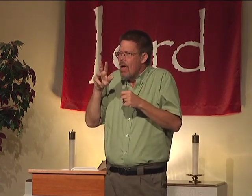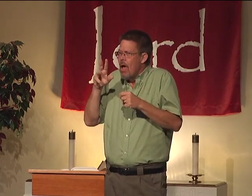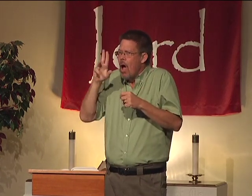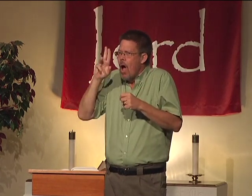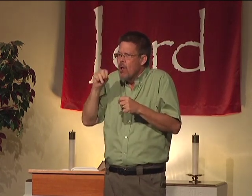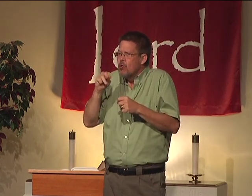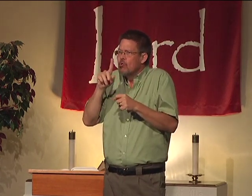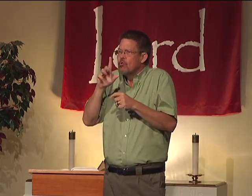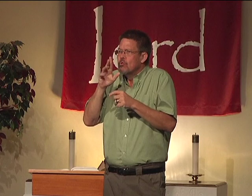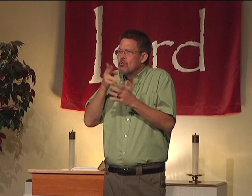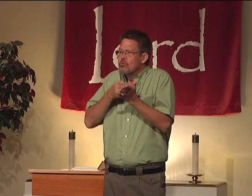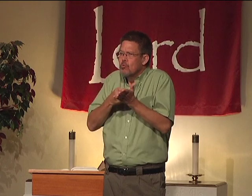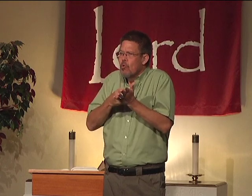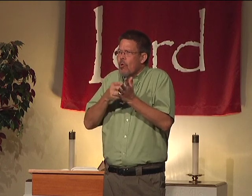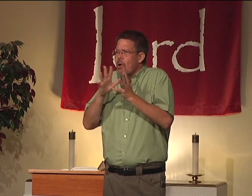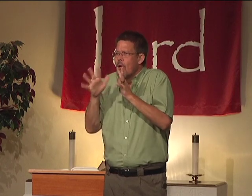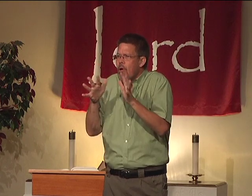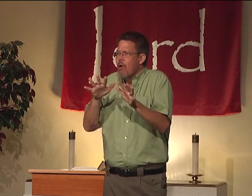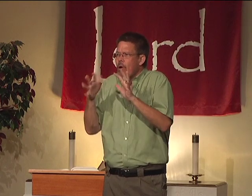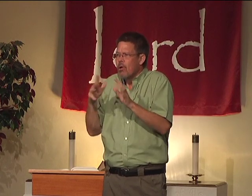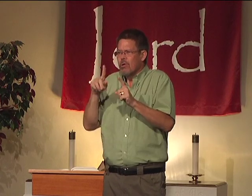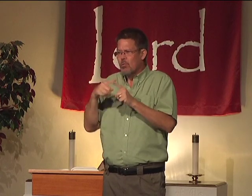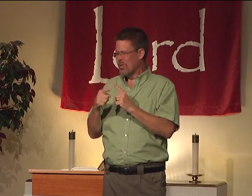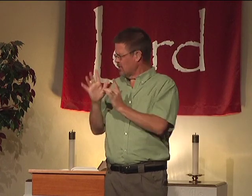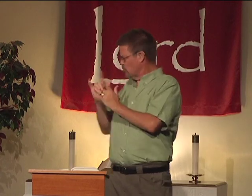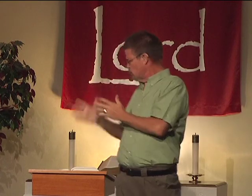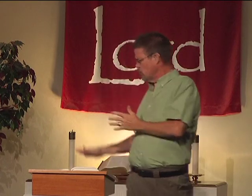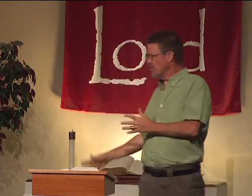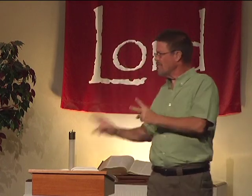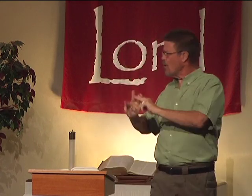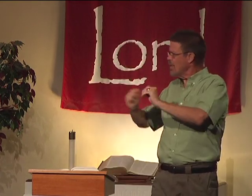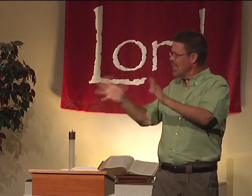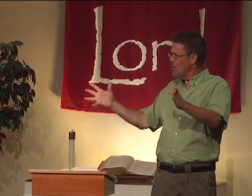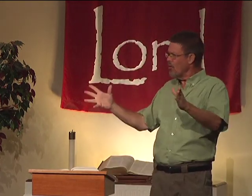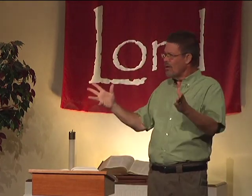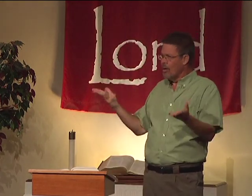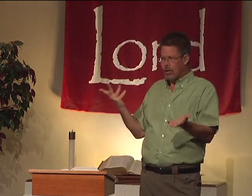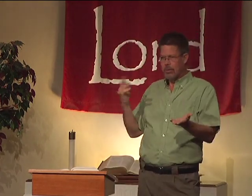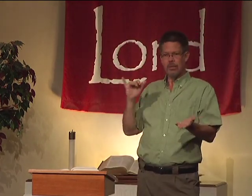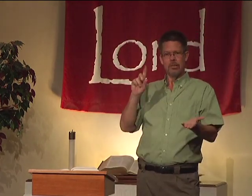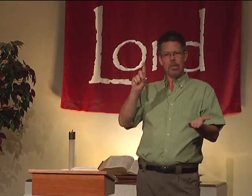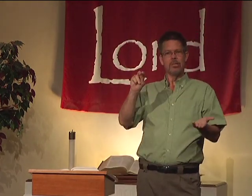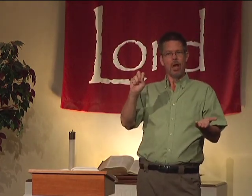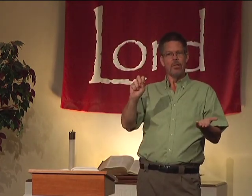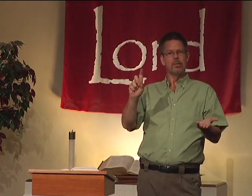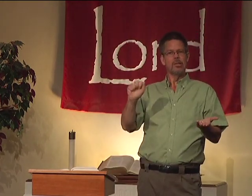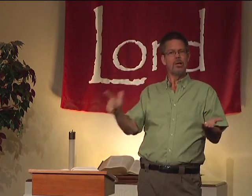Why live in uncertainty like that when the scripture right here is very clear?